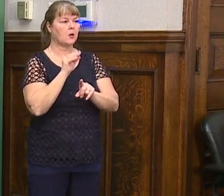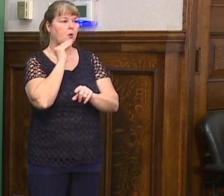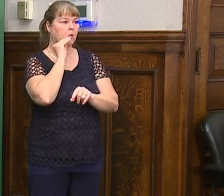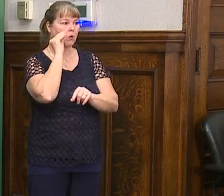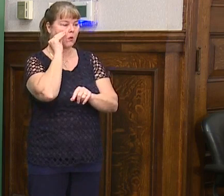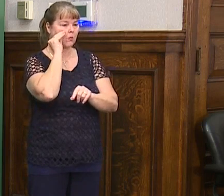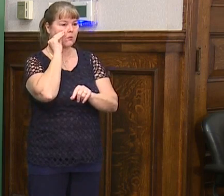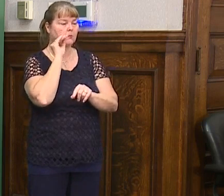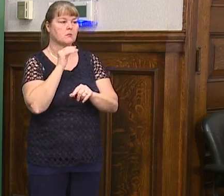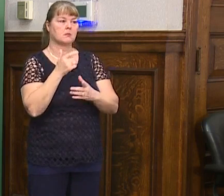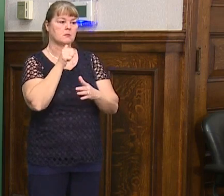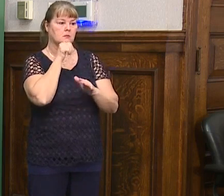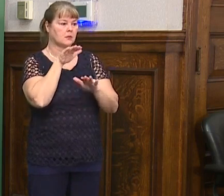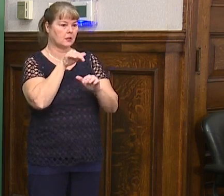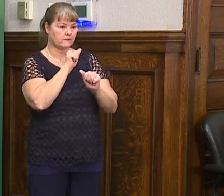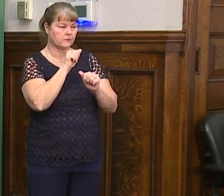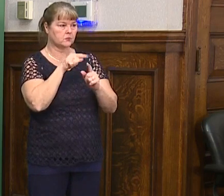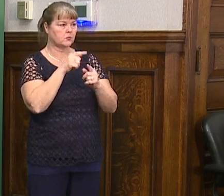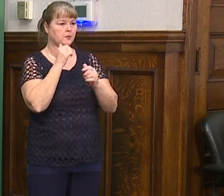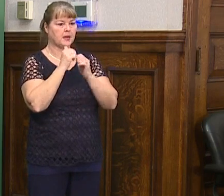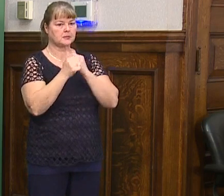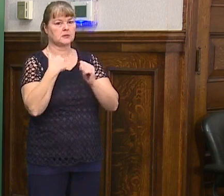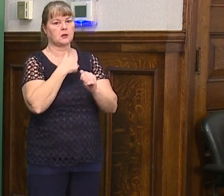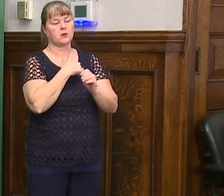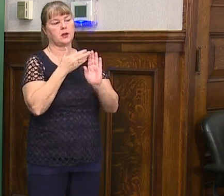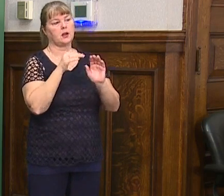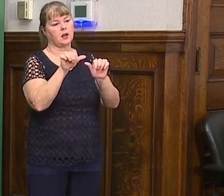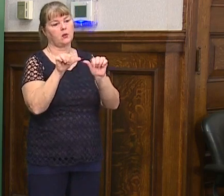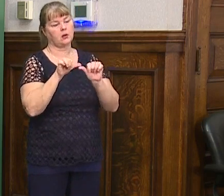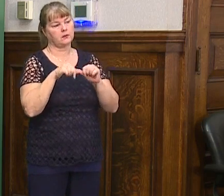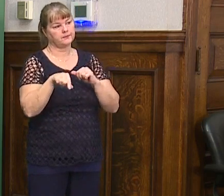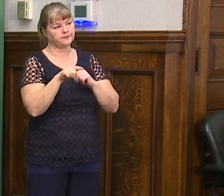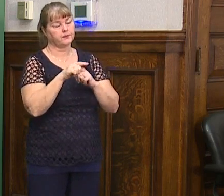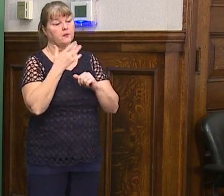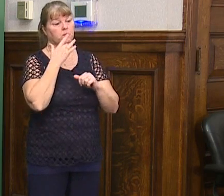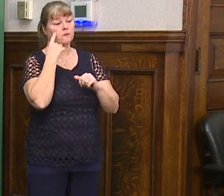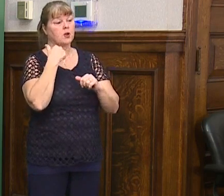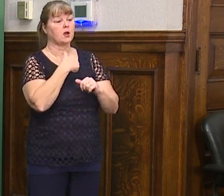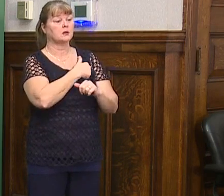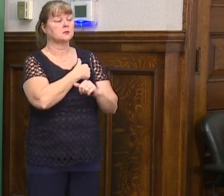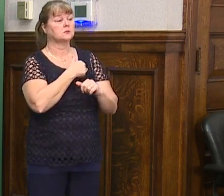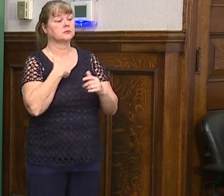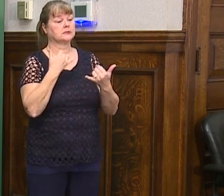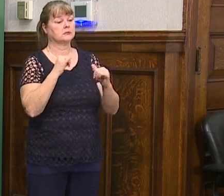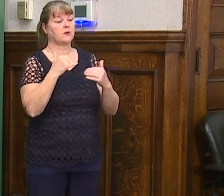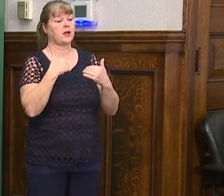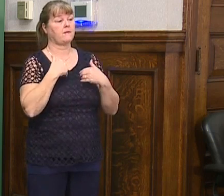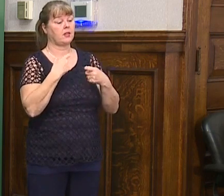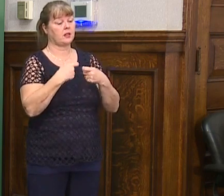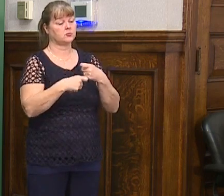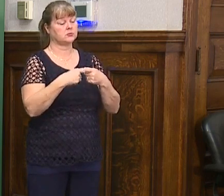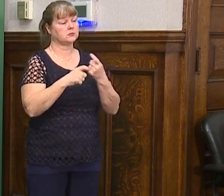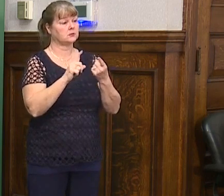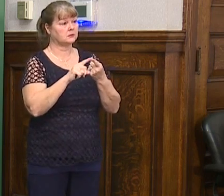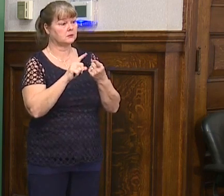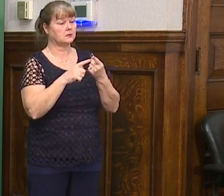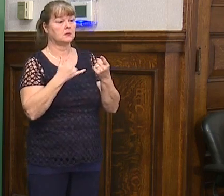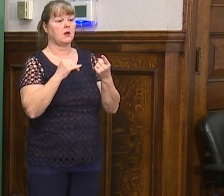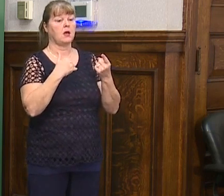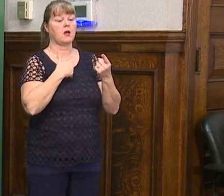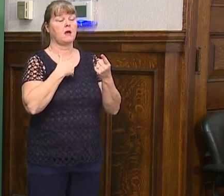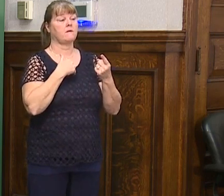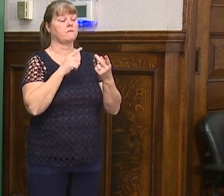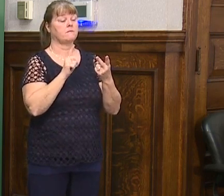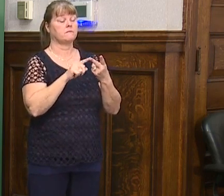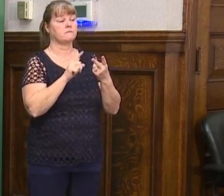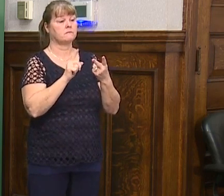We shelter in place until it passes. Fortunately for us, we still have electricity. Fortunately for